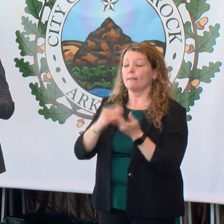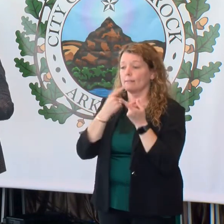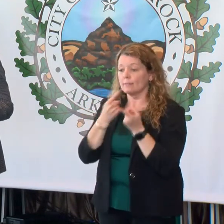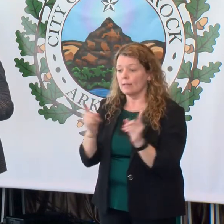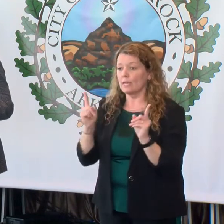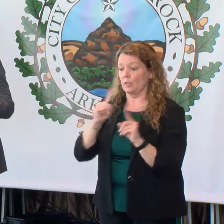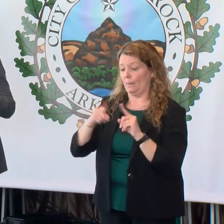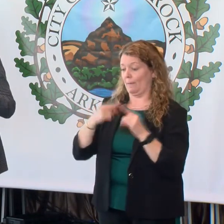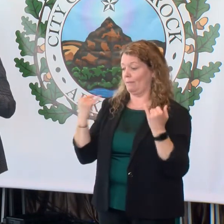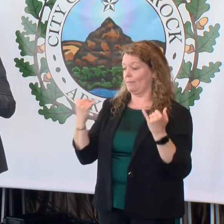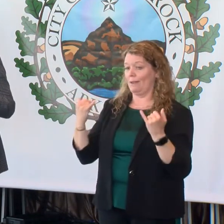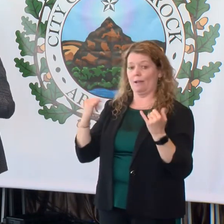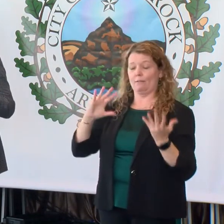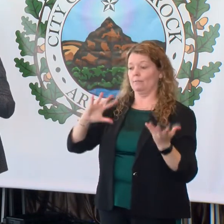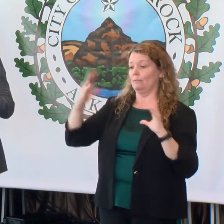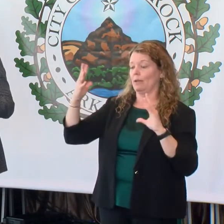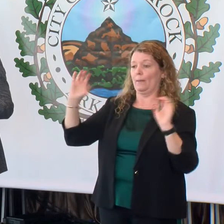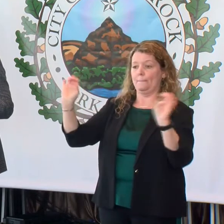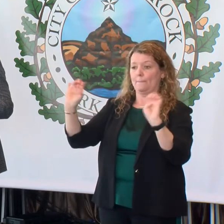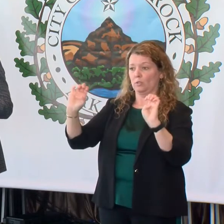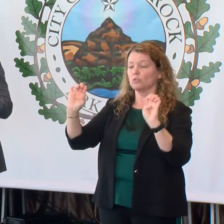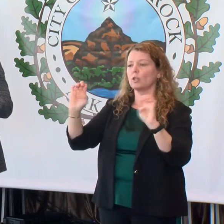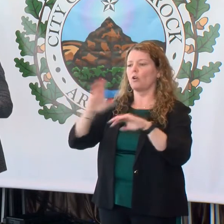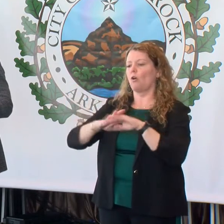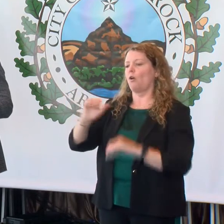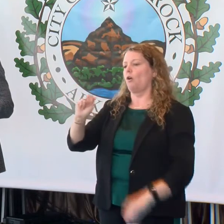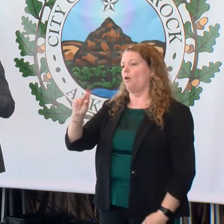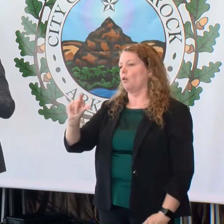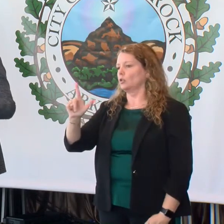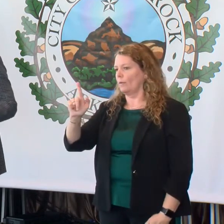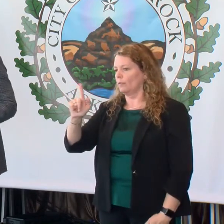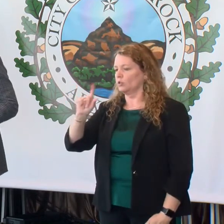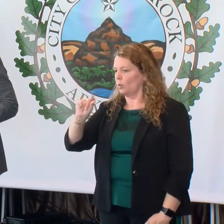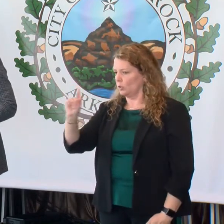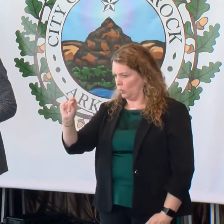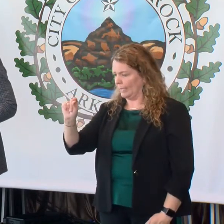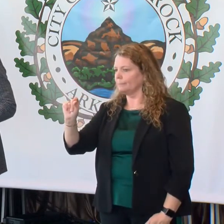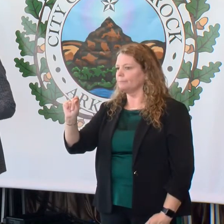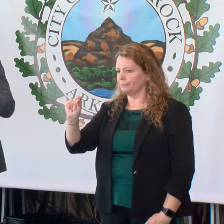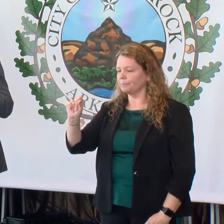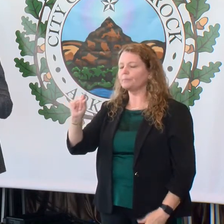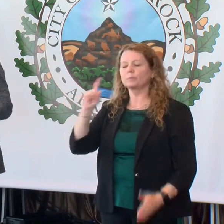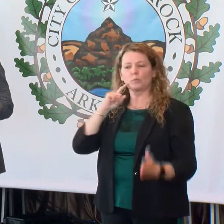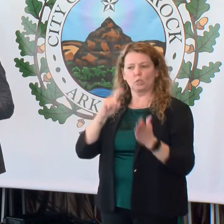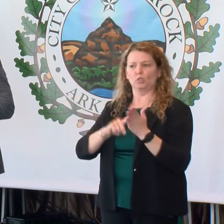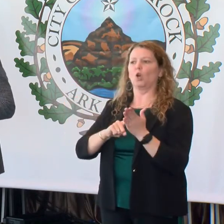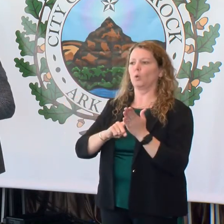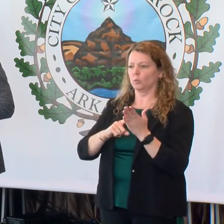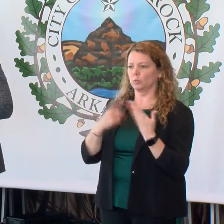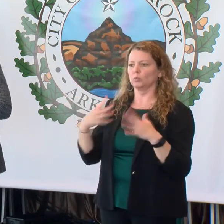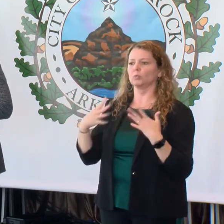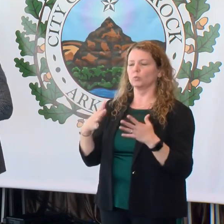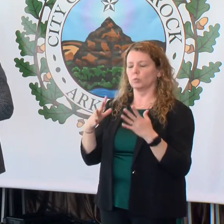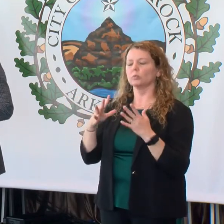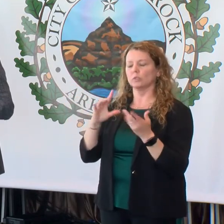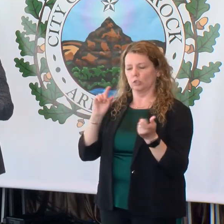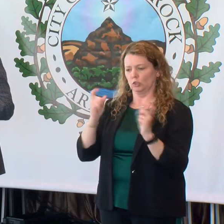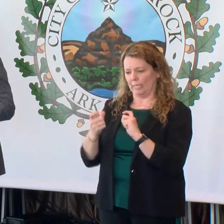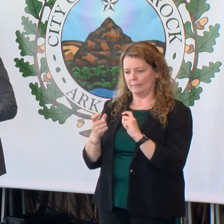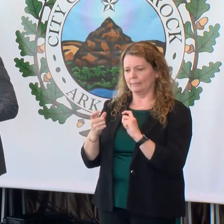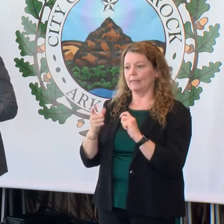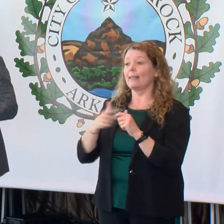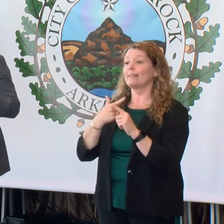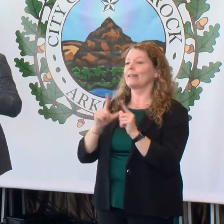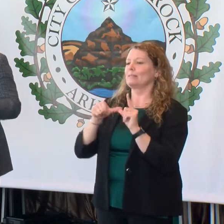disaster emergency on August 21st of 2020. It had no real significant changes, and it expired on December 29th